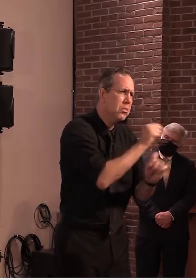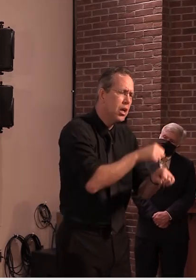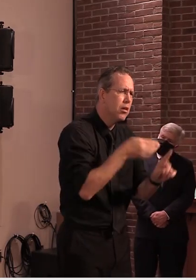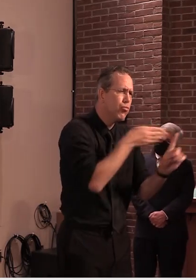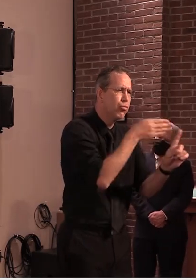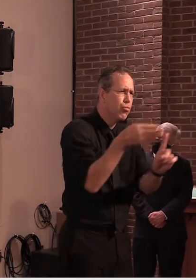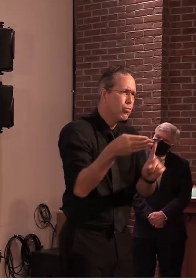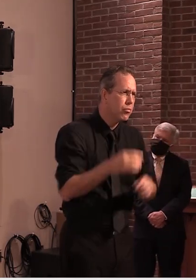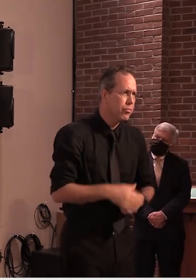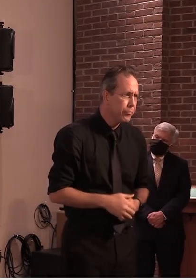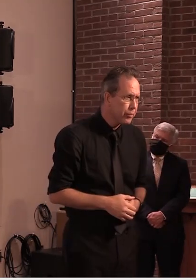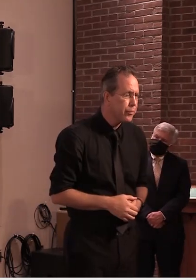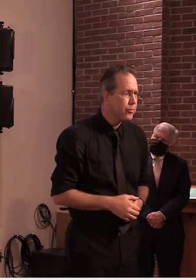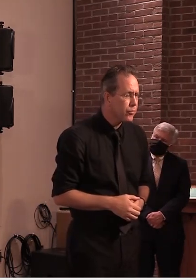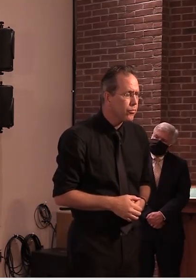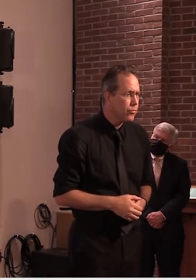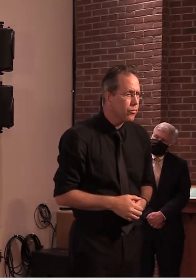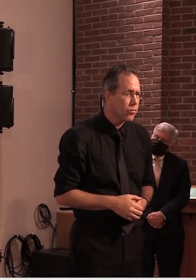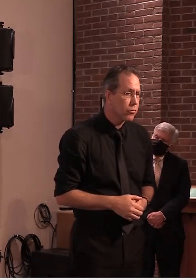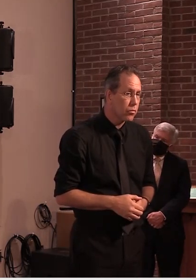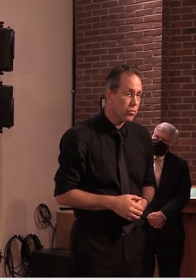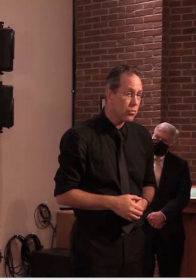that are convenient for them as well